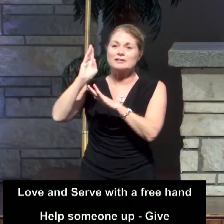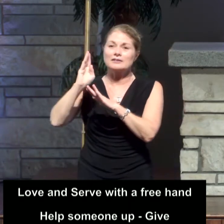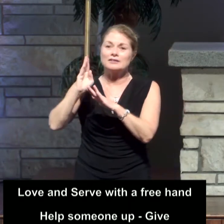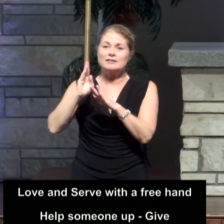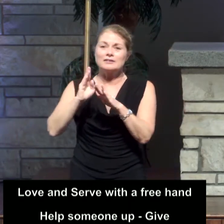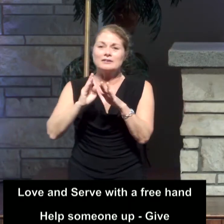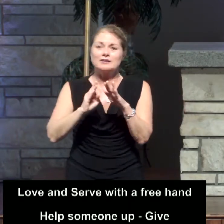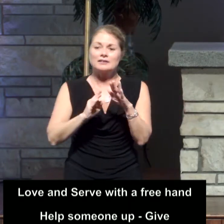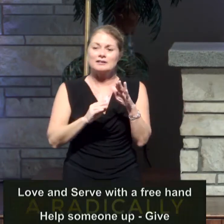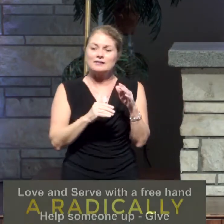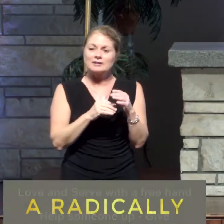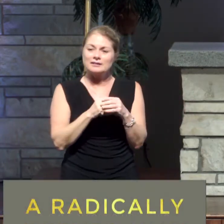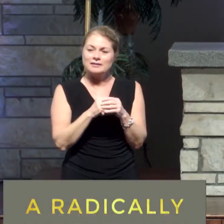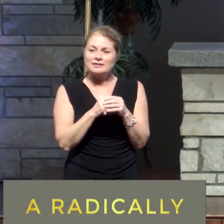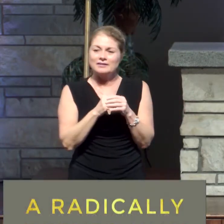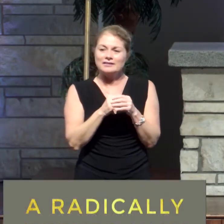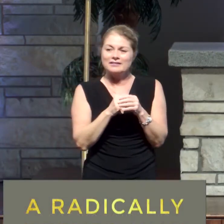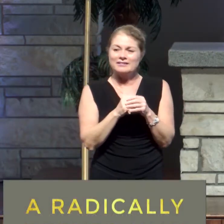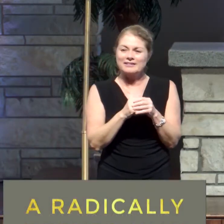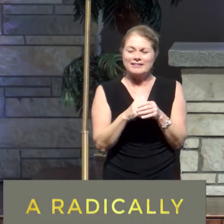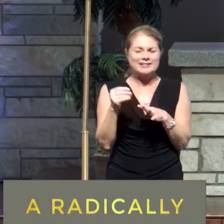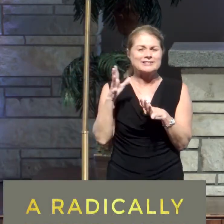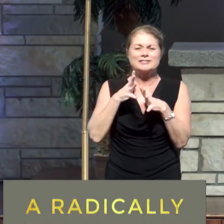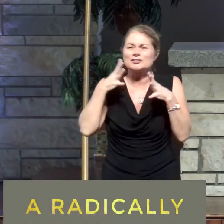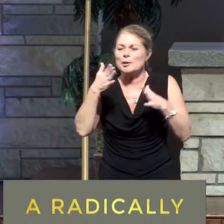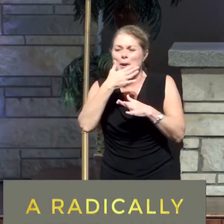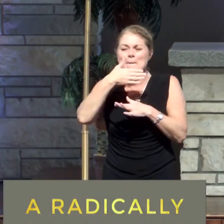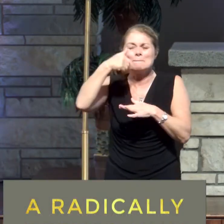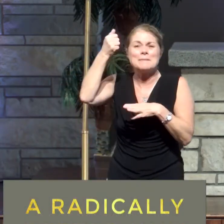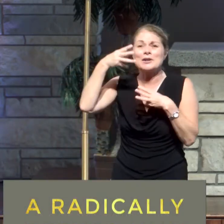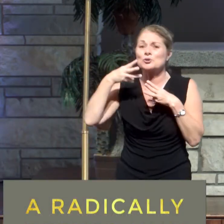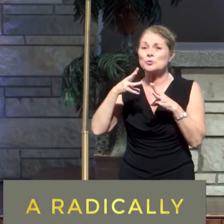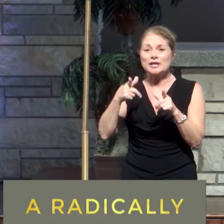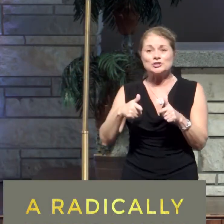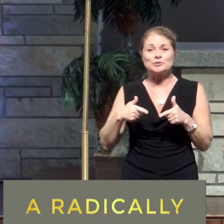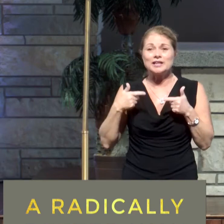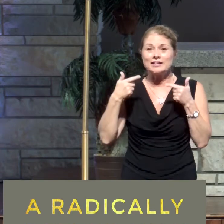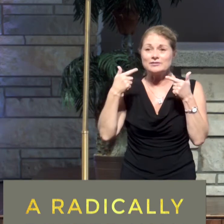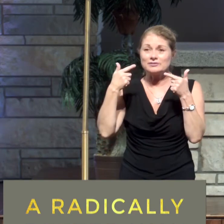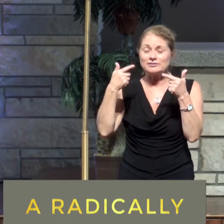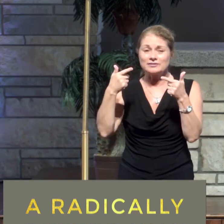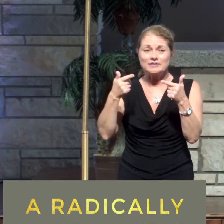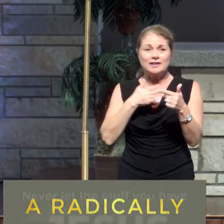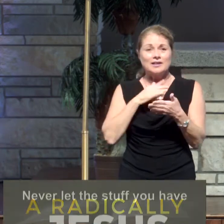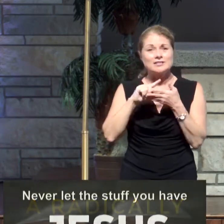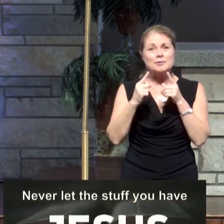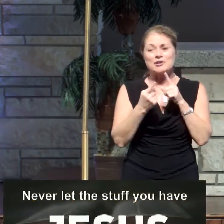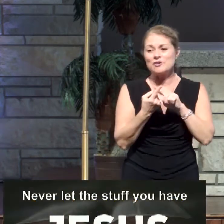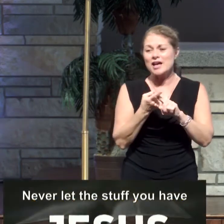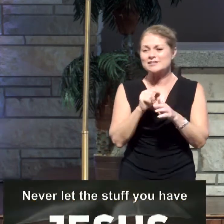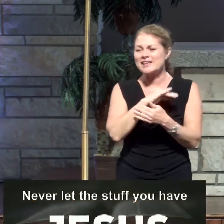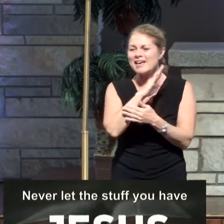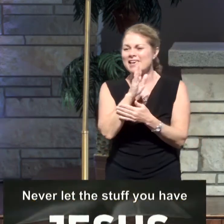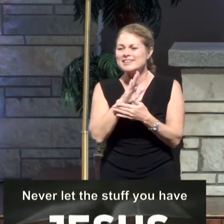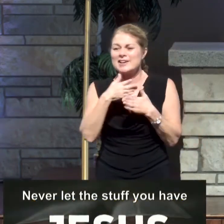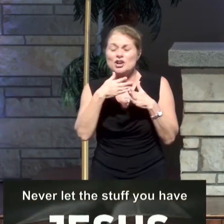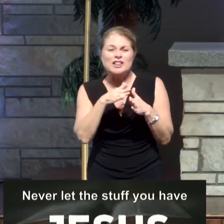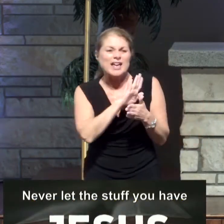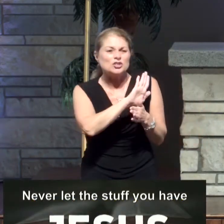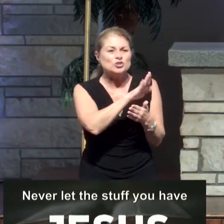I mean, it's a radically better way to live. My friends, never let the stuff